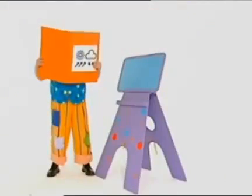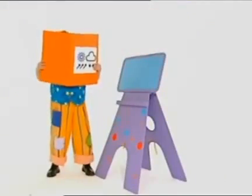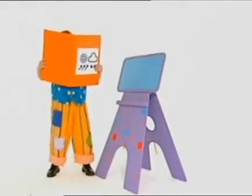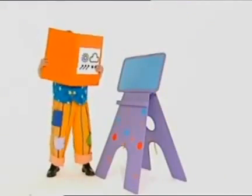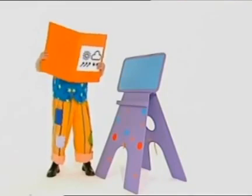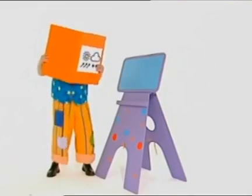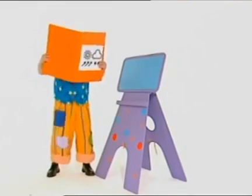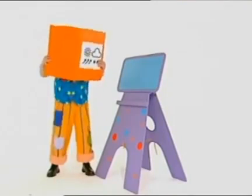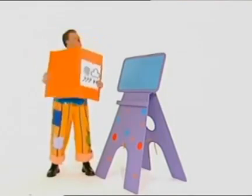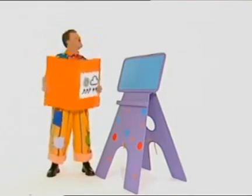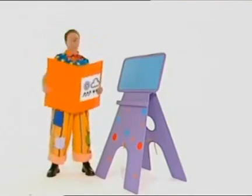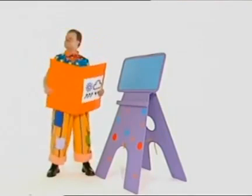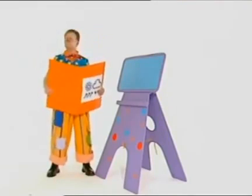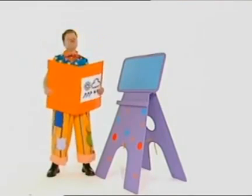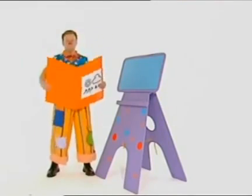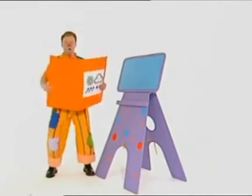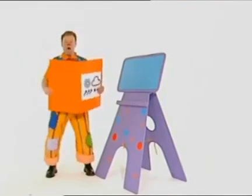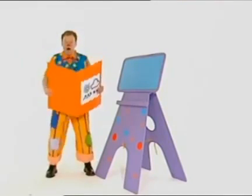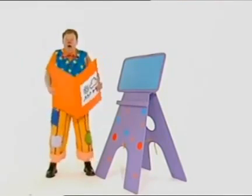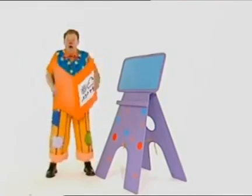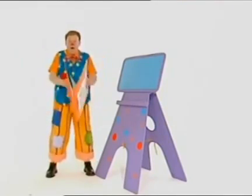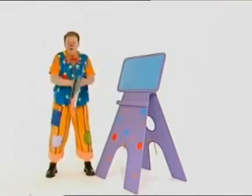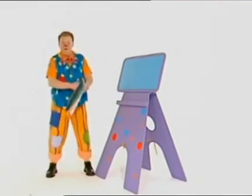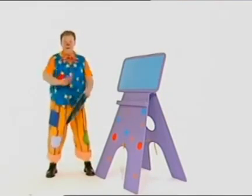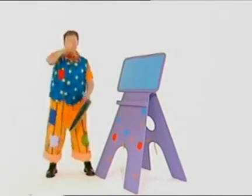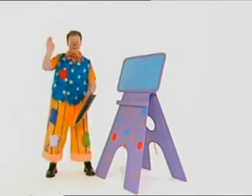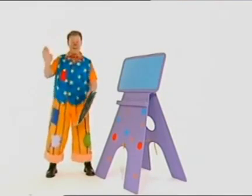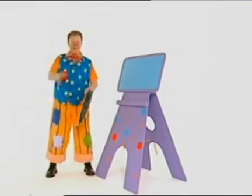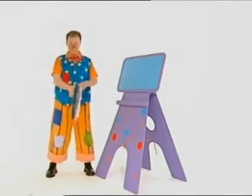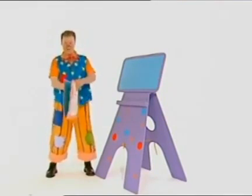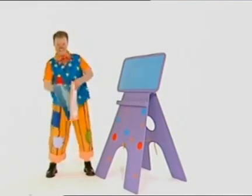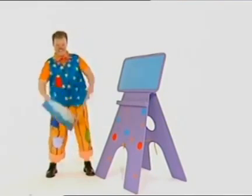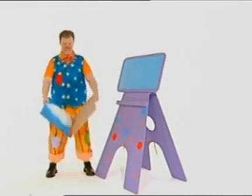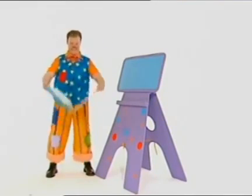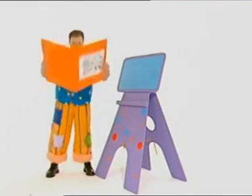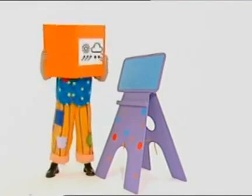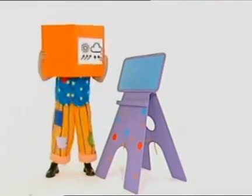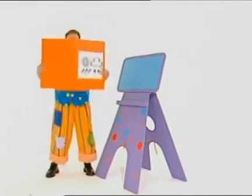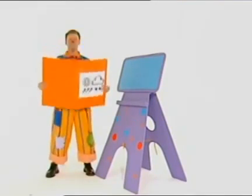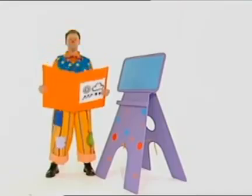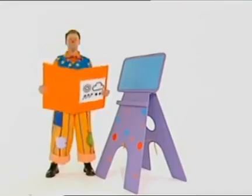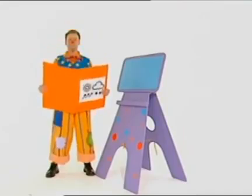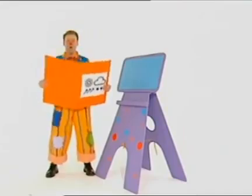Hello, Mr. Tumble. Oh, hello. What's in the book, Mr. Tumble?